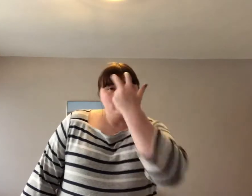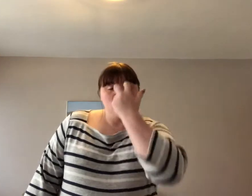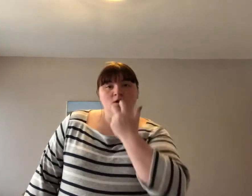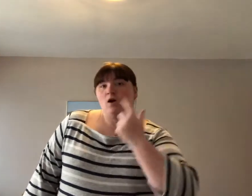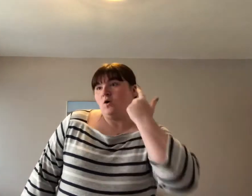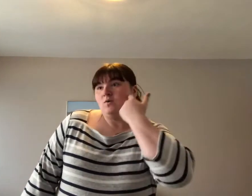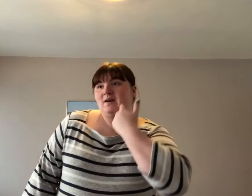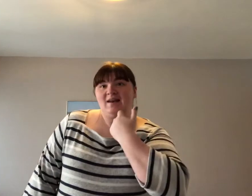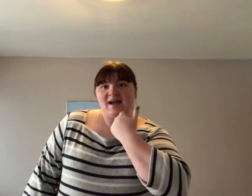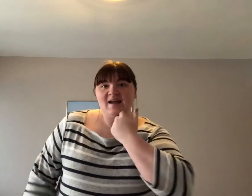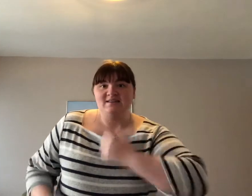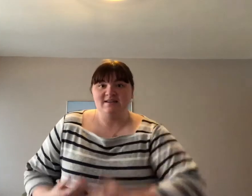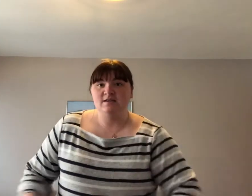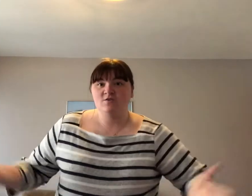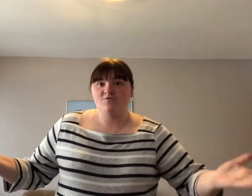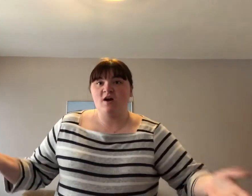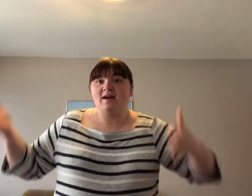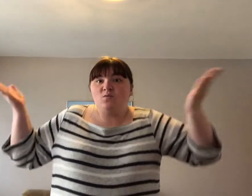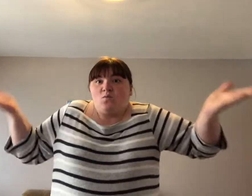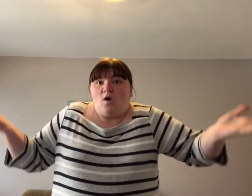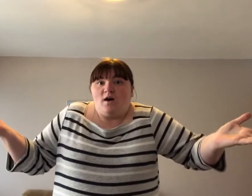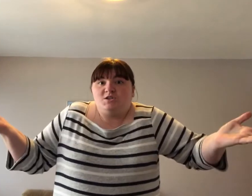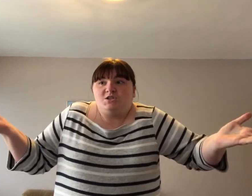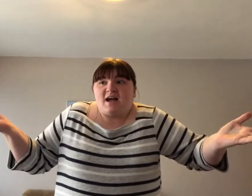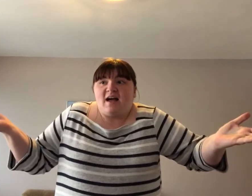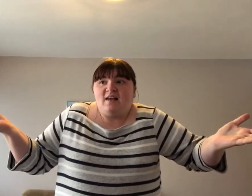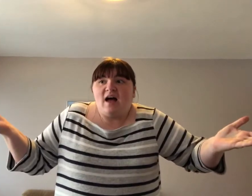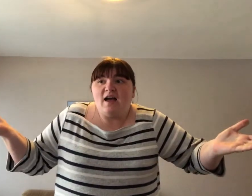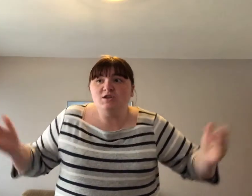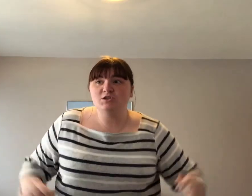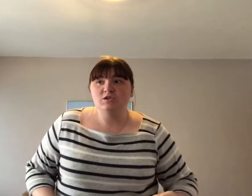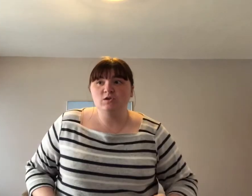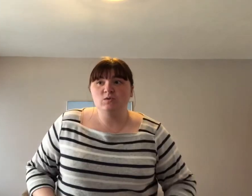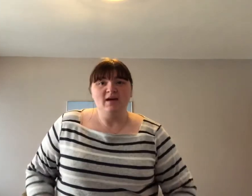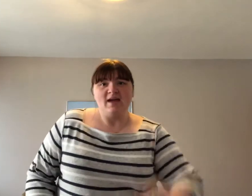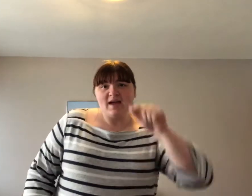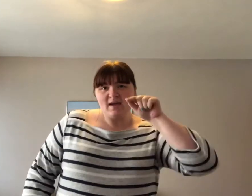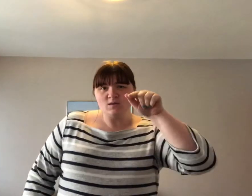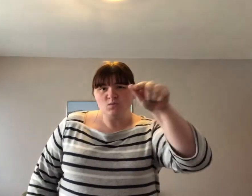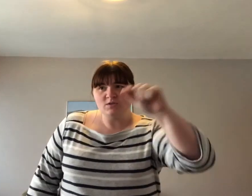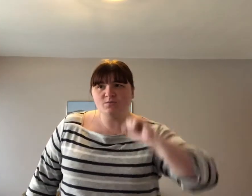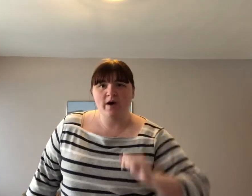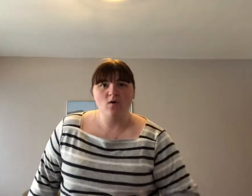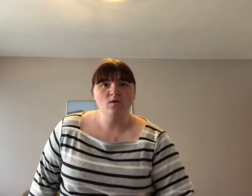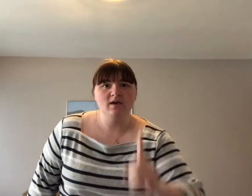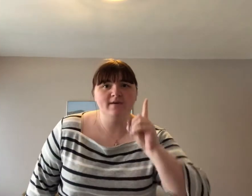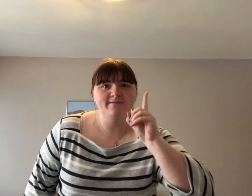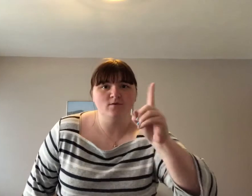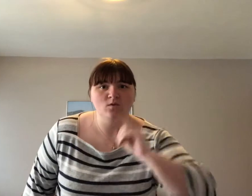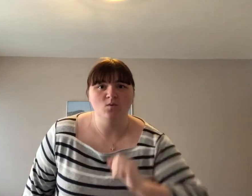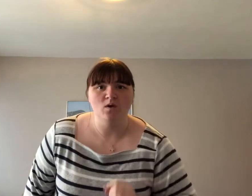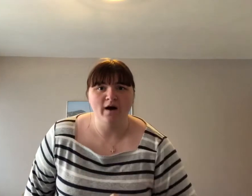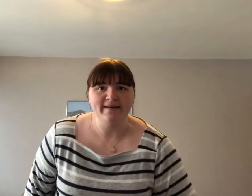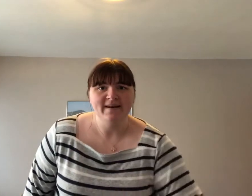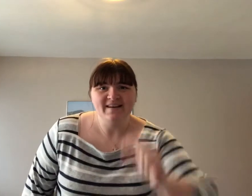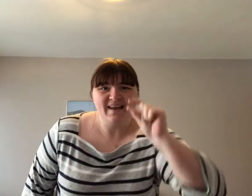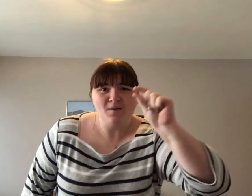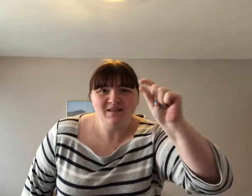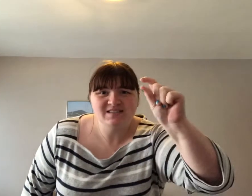old lady cried, what shall I do? It was pokey for one, now it's